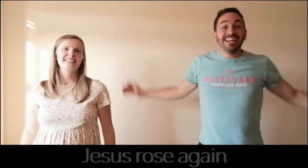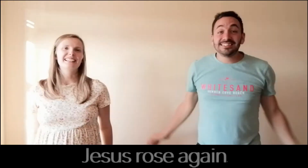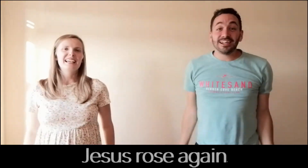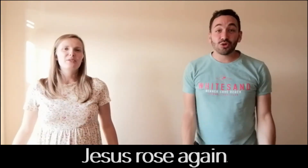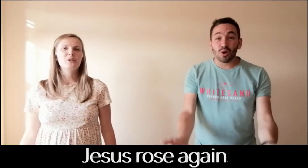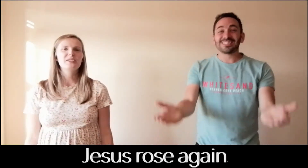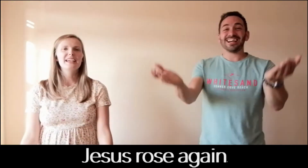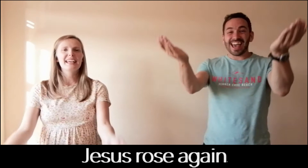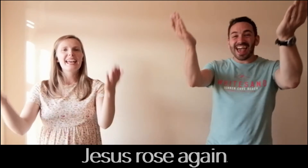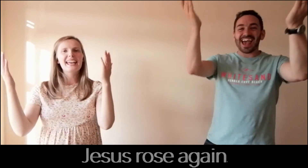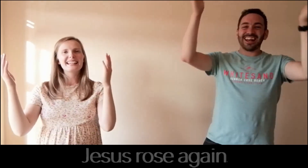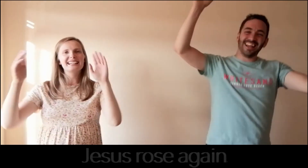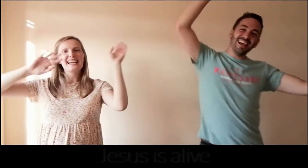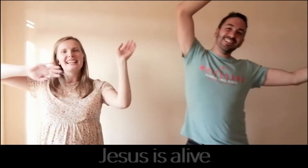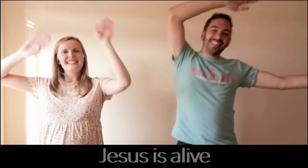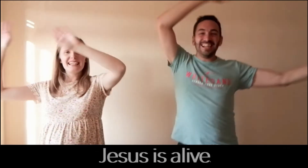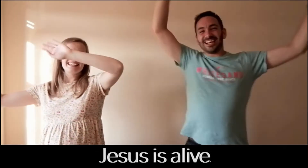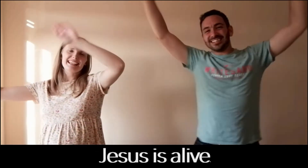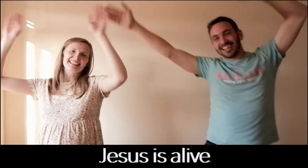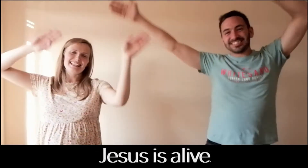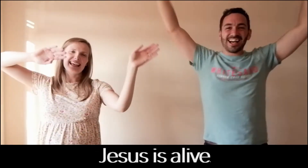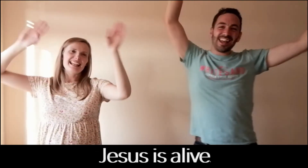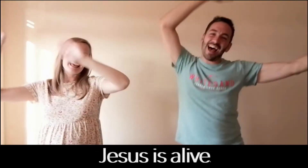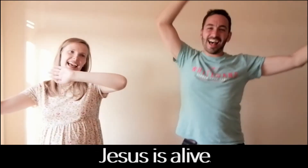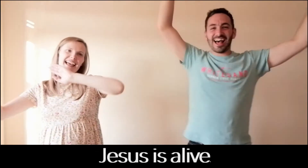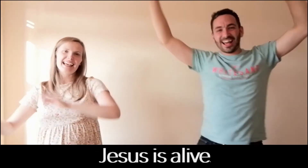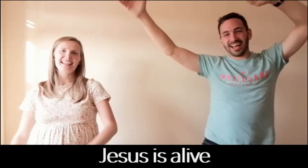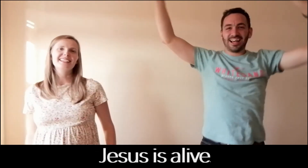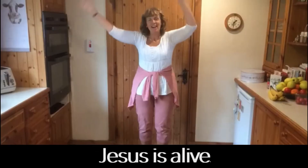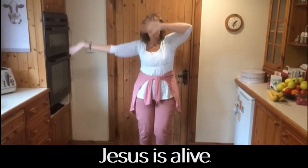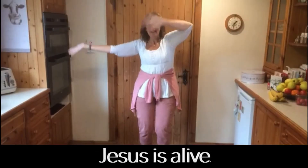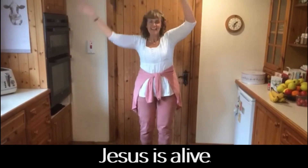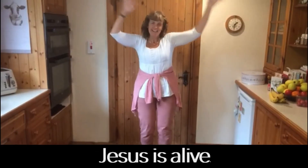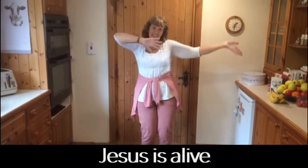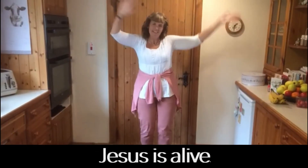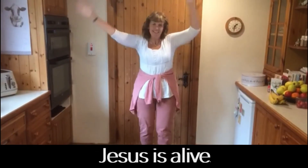Jesus rose again, my Jesus is alive